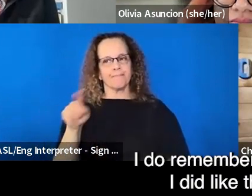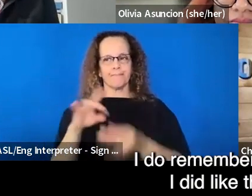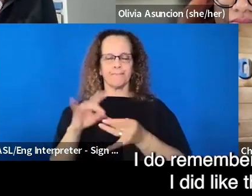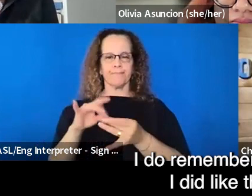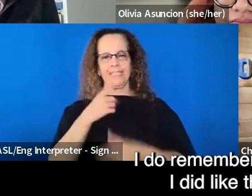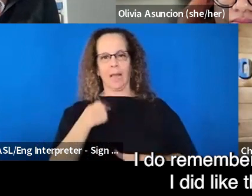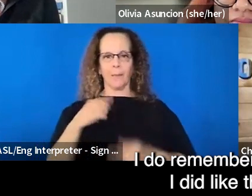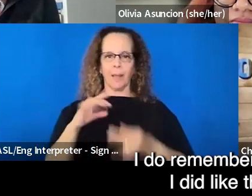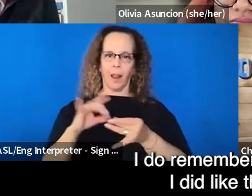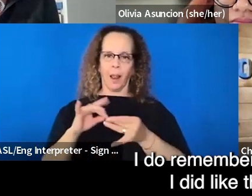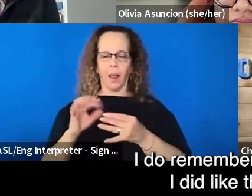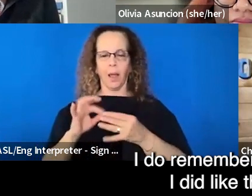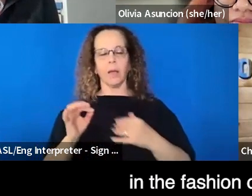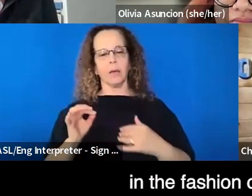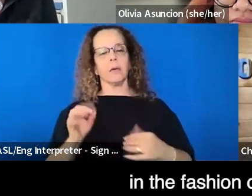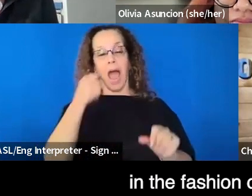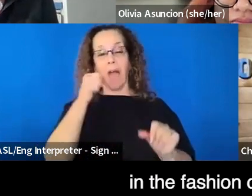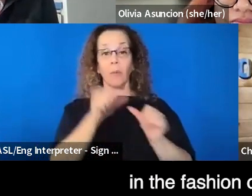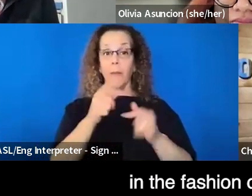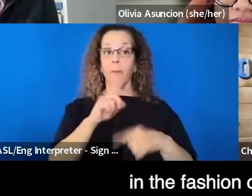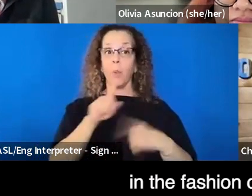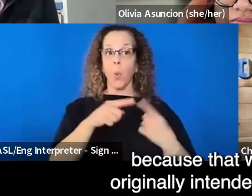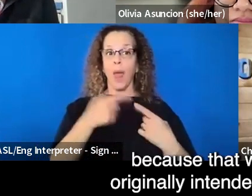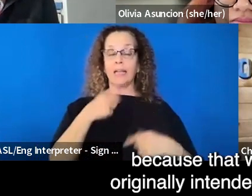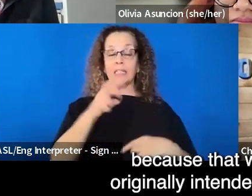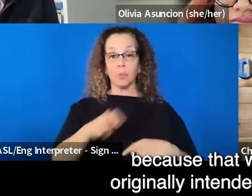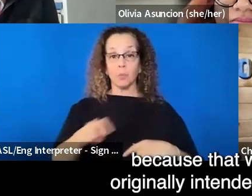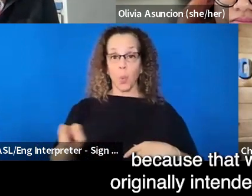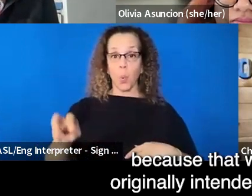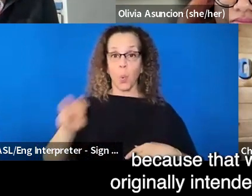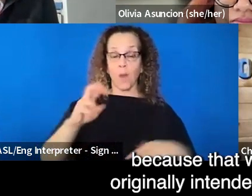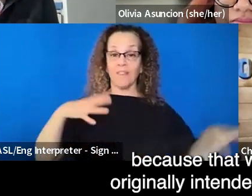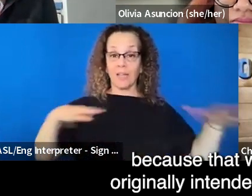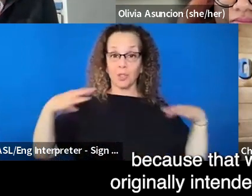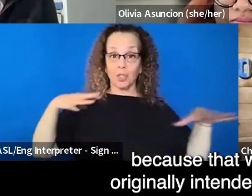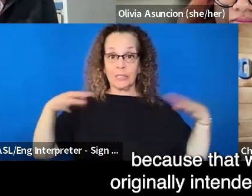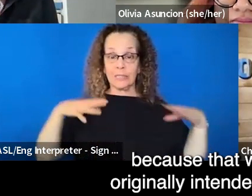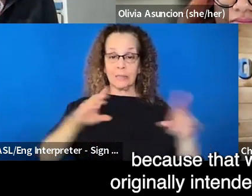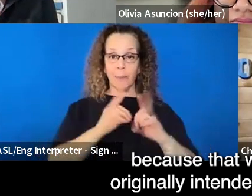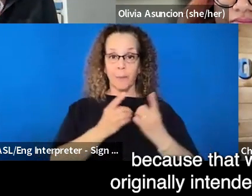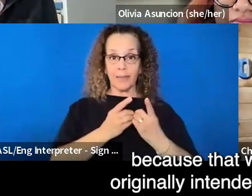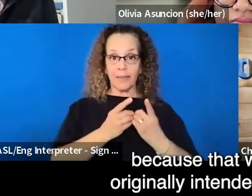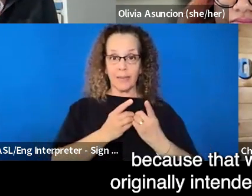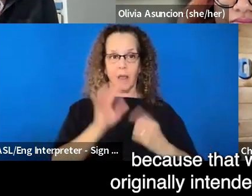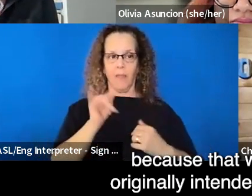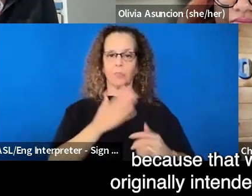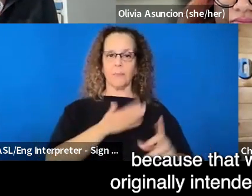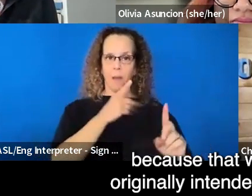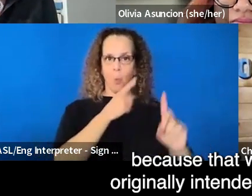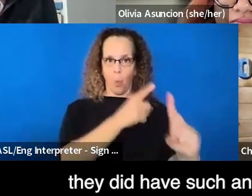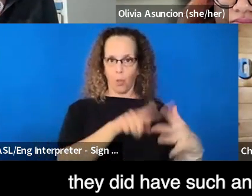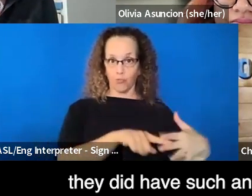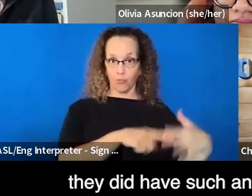that when I did like the tour in the fashion department, because that was where I originally intended on going to,